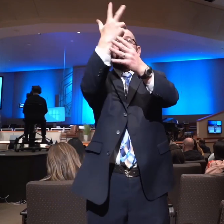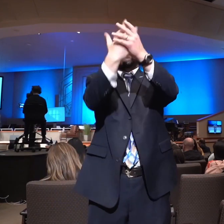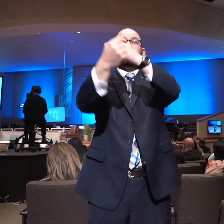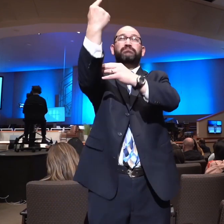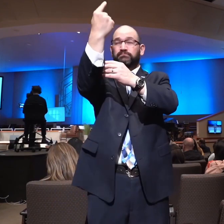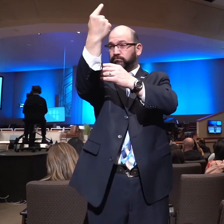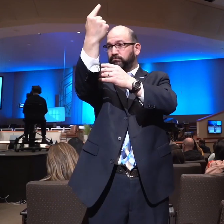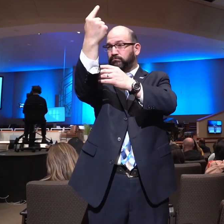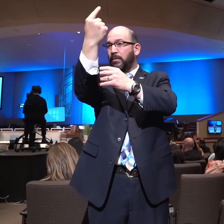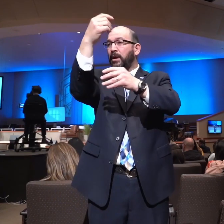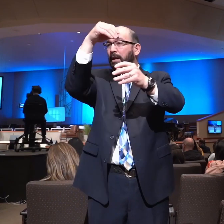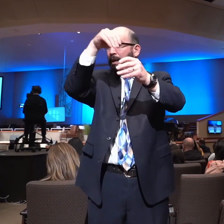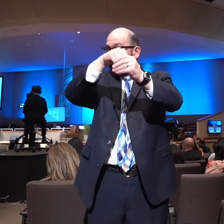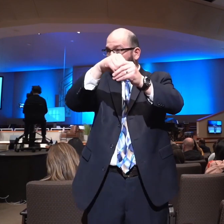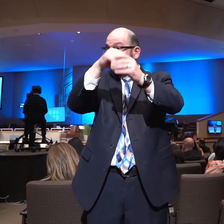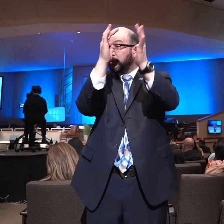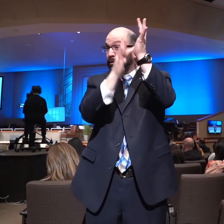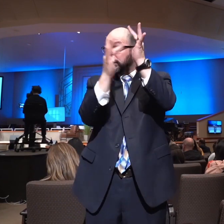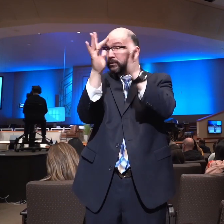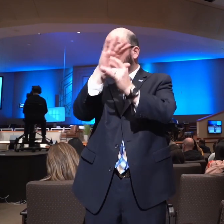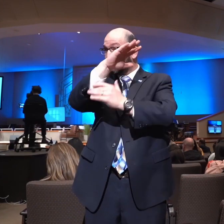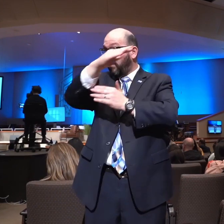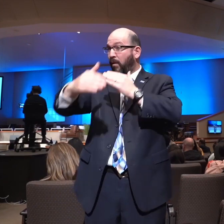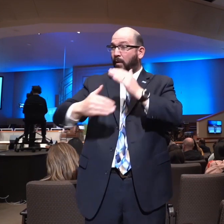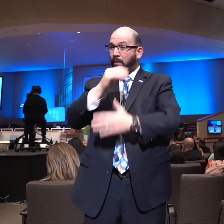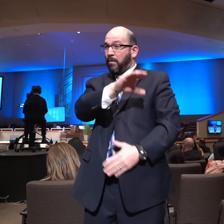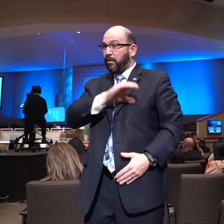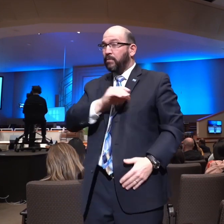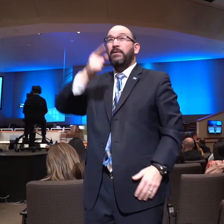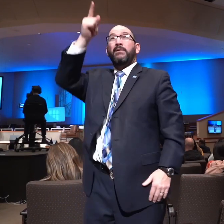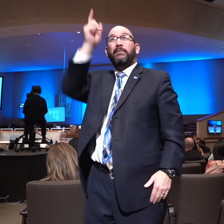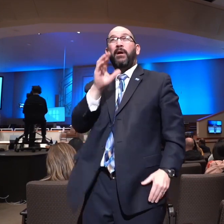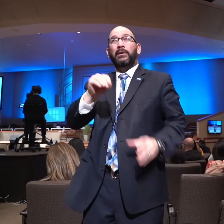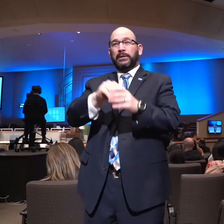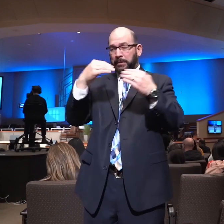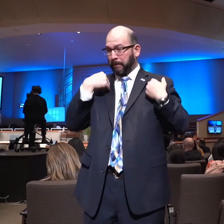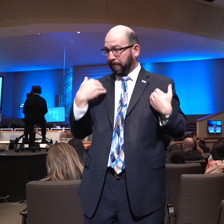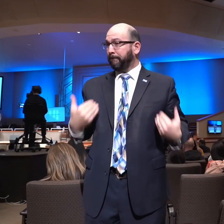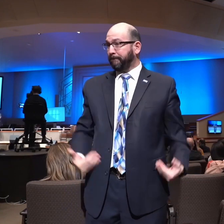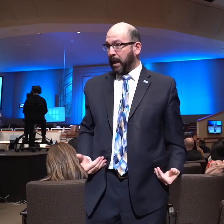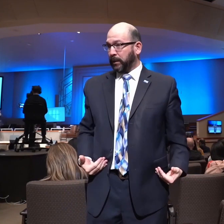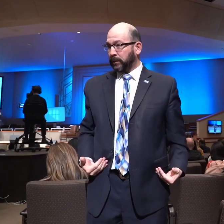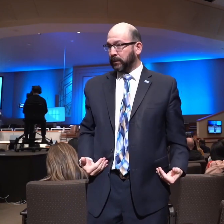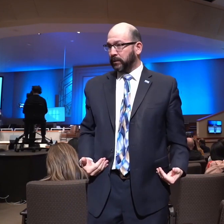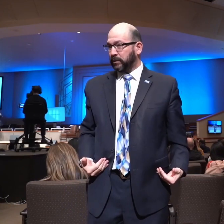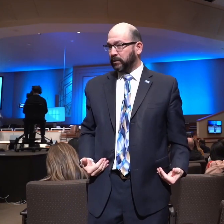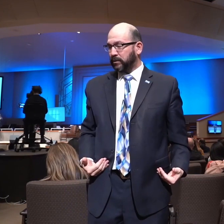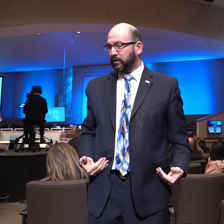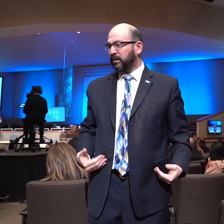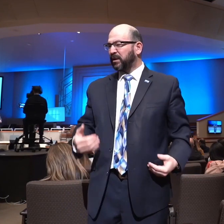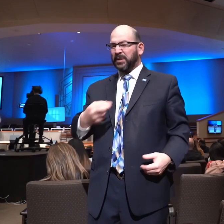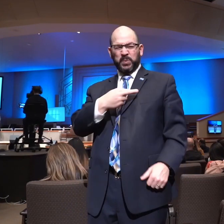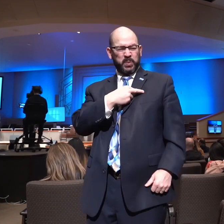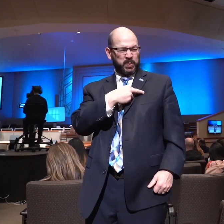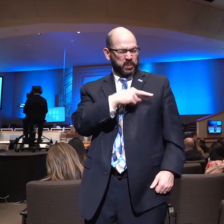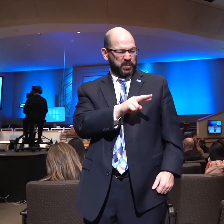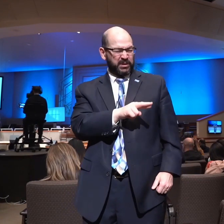in Him dwelleth all the fullness of the Godhead bodily. The Unitarians falsely deny the Trinity of Christ.